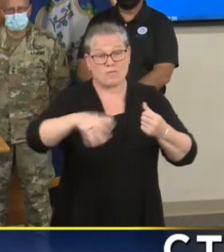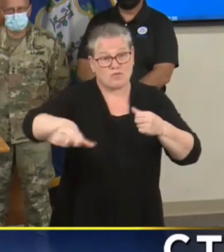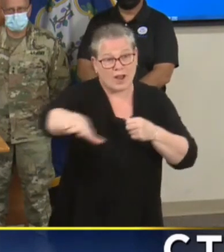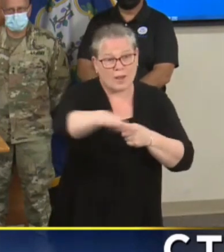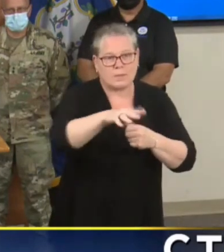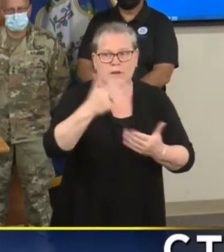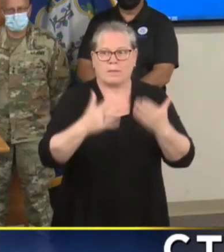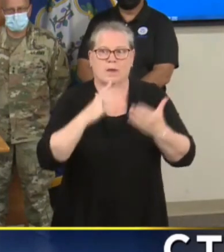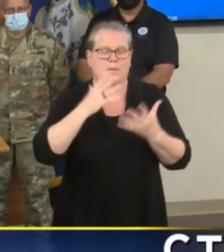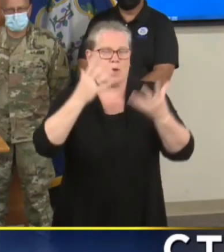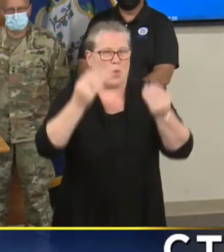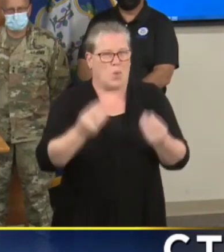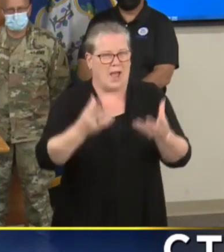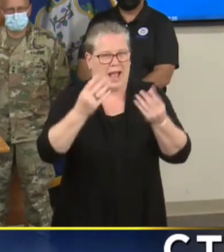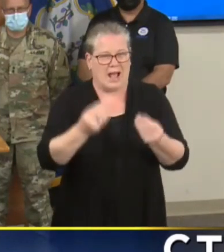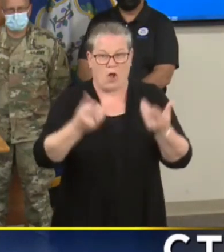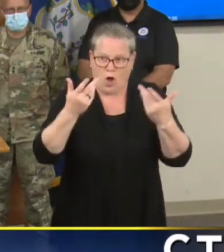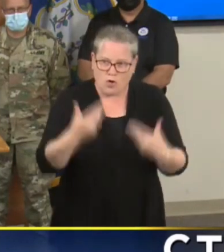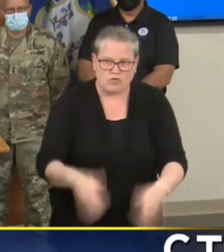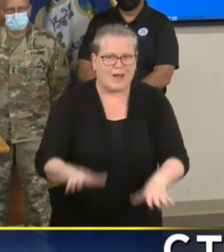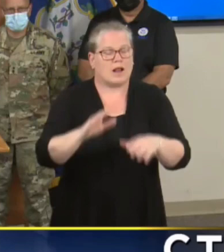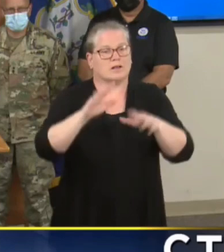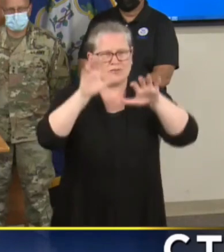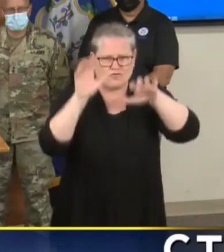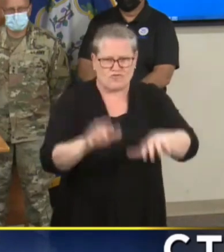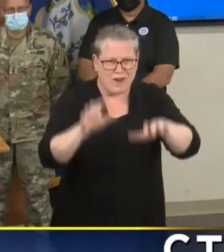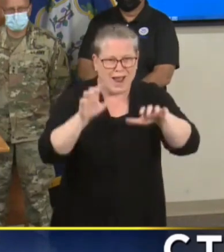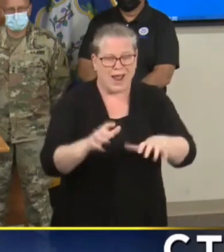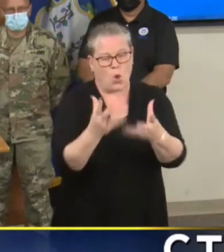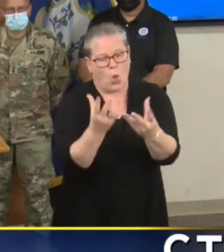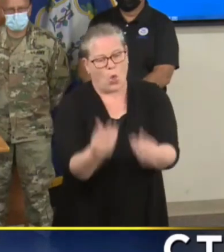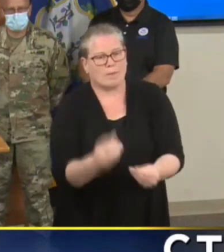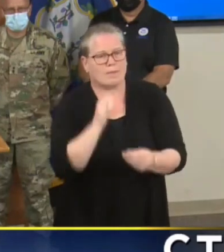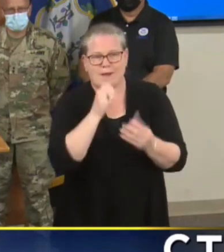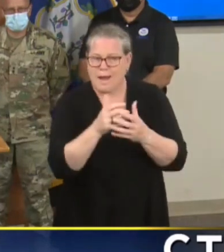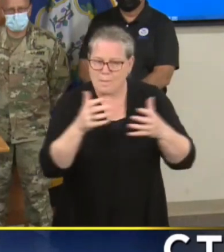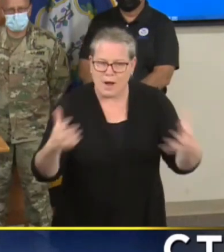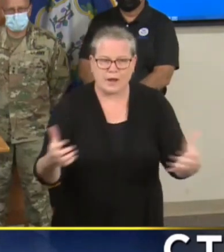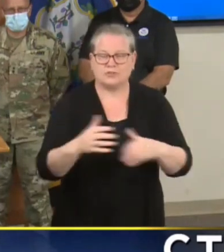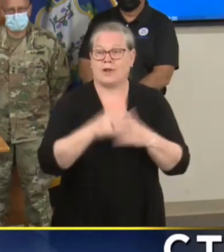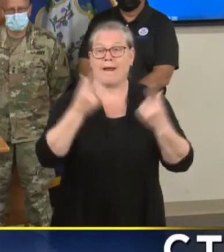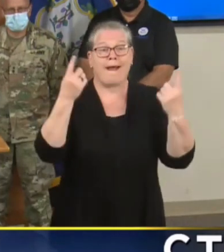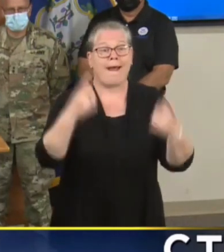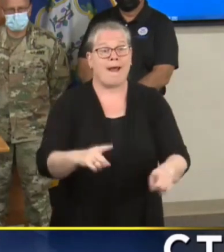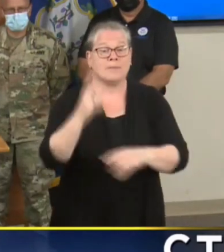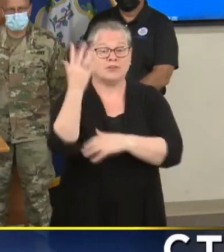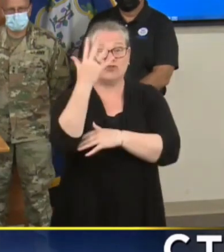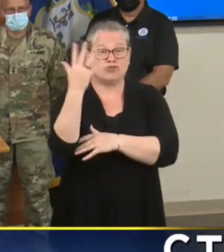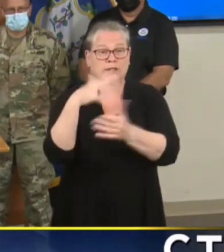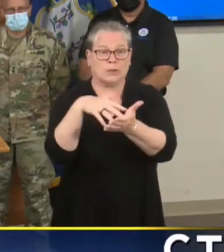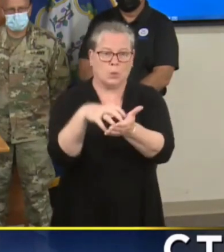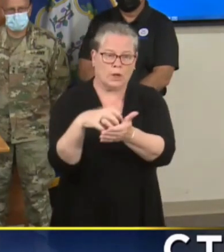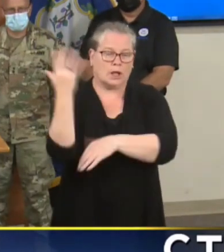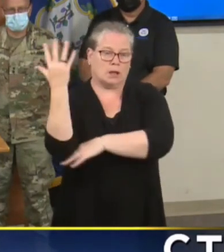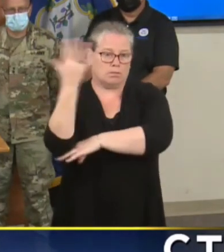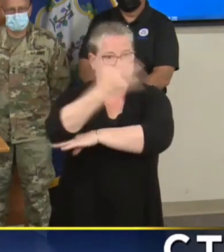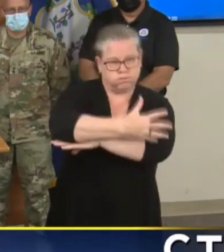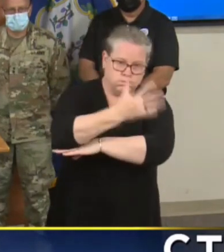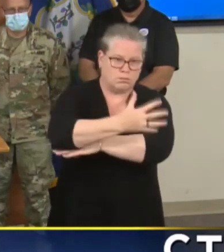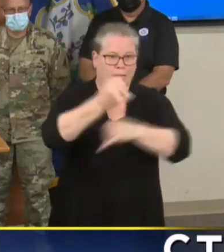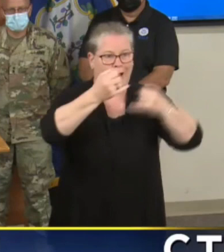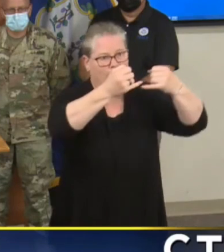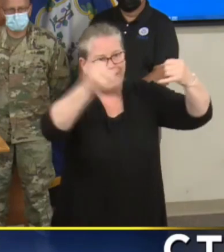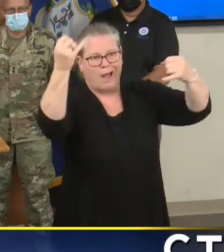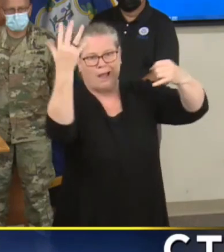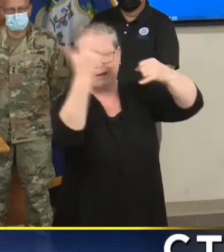makes the trees a lot less secure. They go over power goes out and Eversource and UI